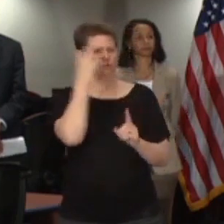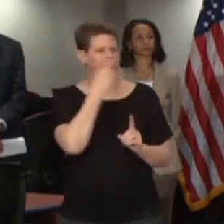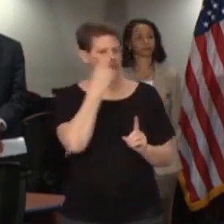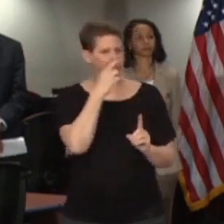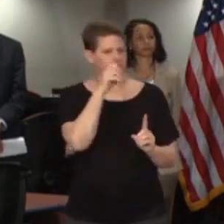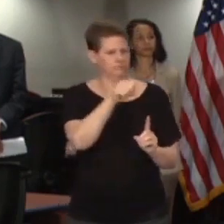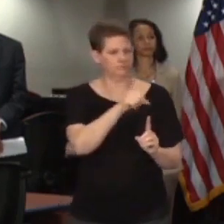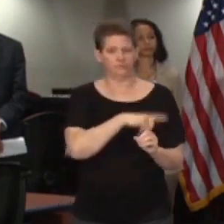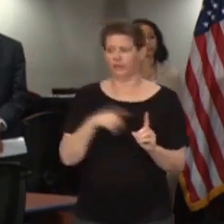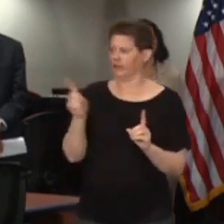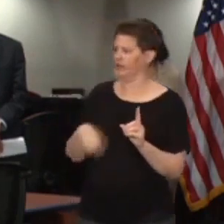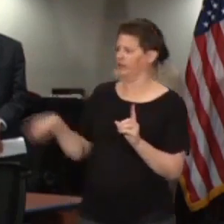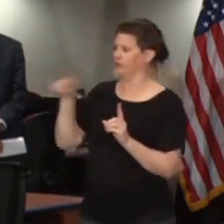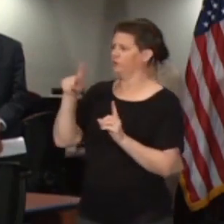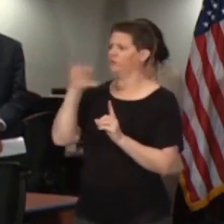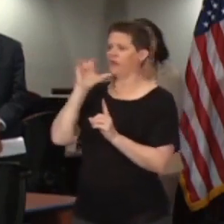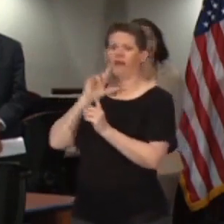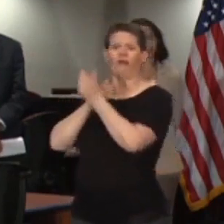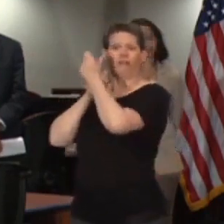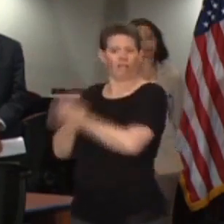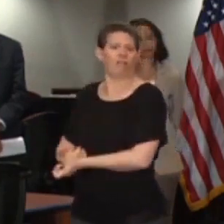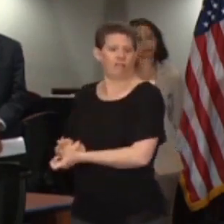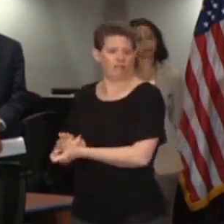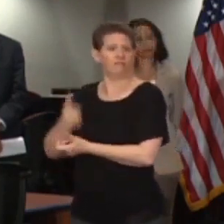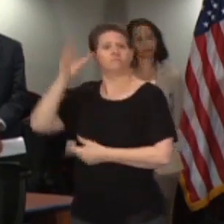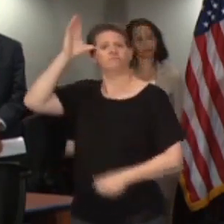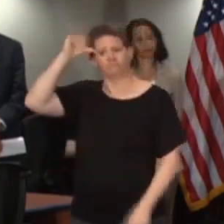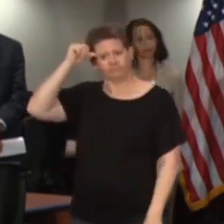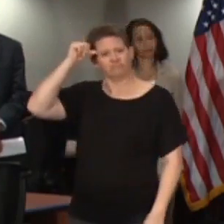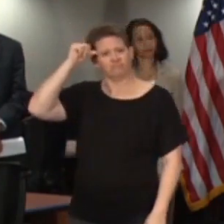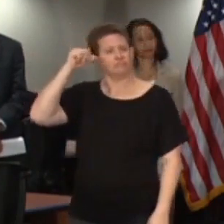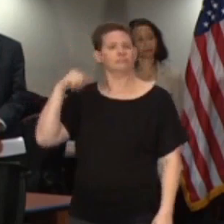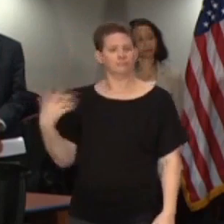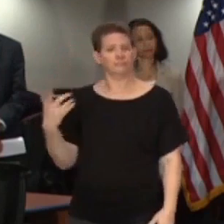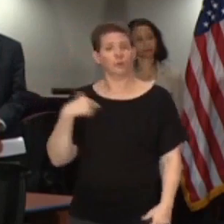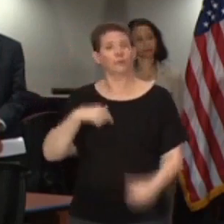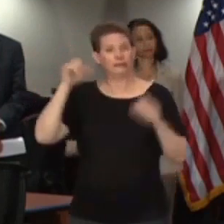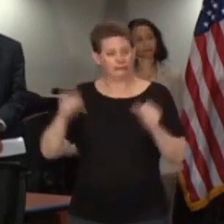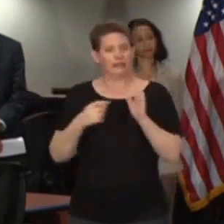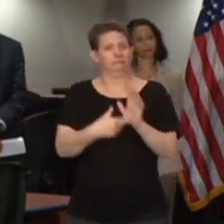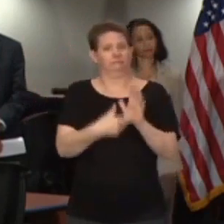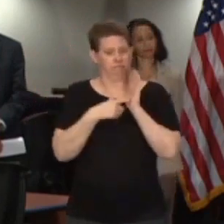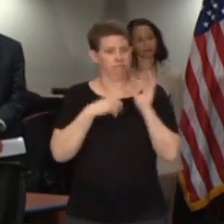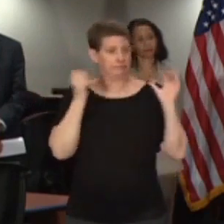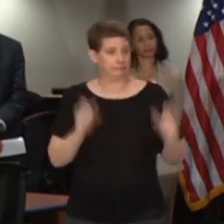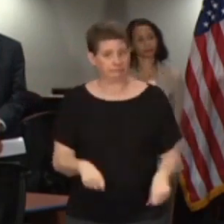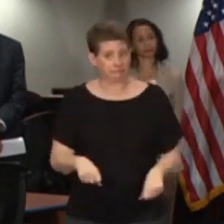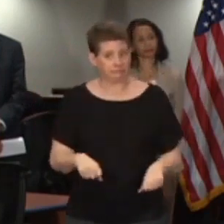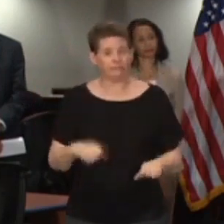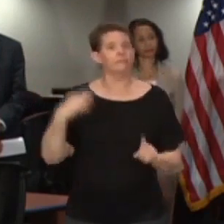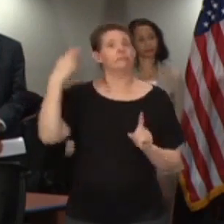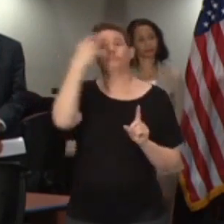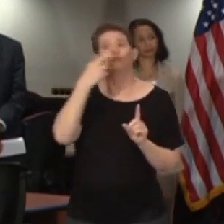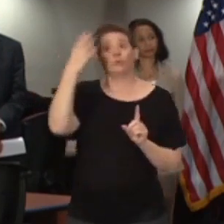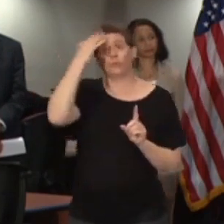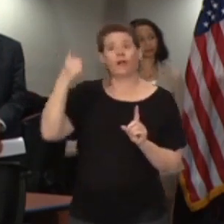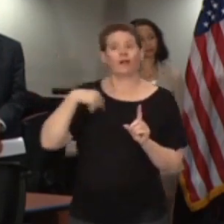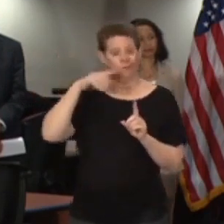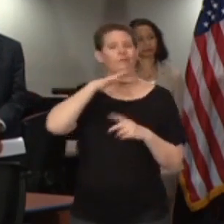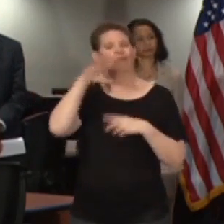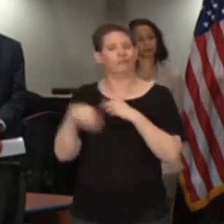asked, then we can begin mandating things. And that is why we're having this expansion today